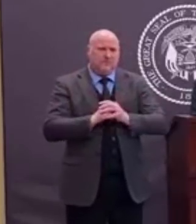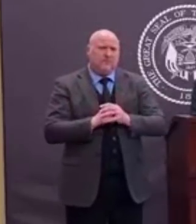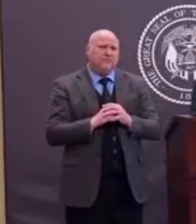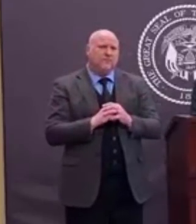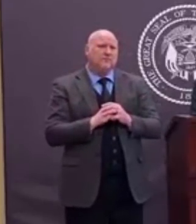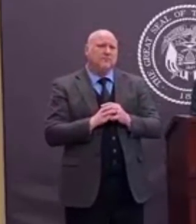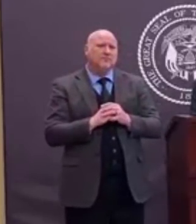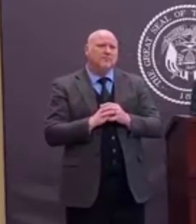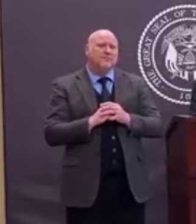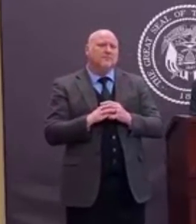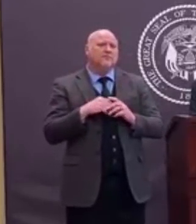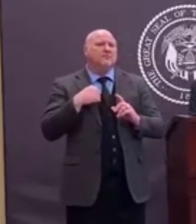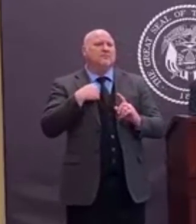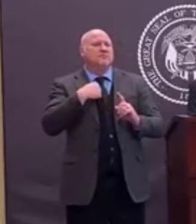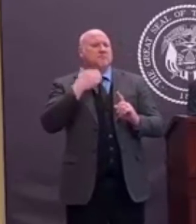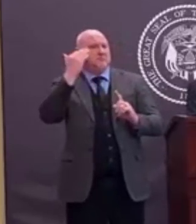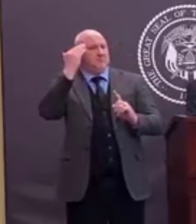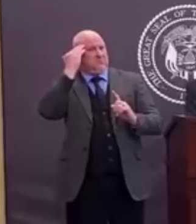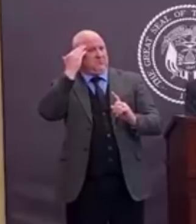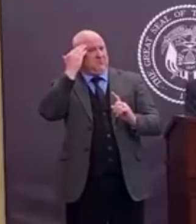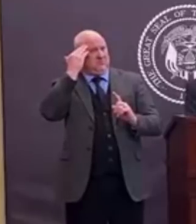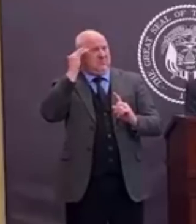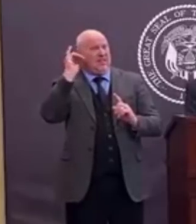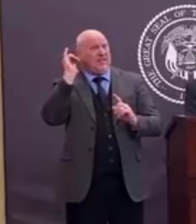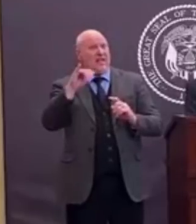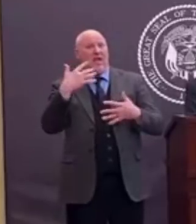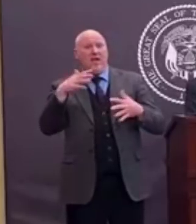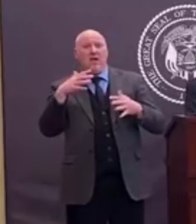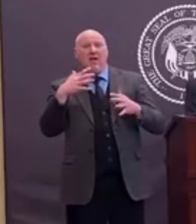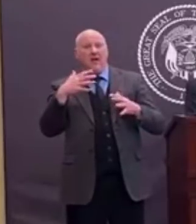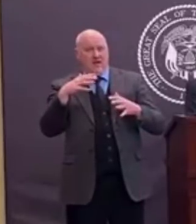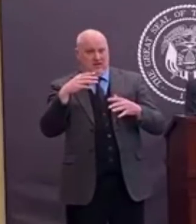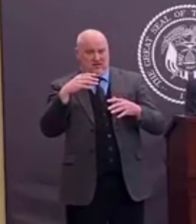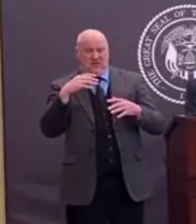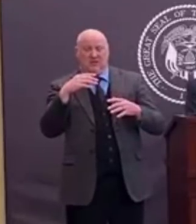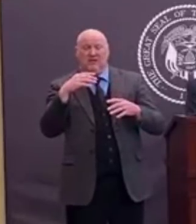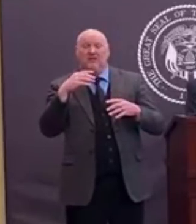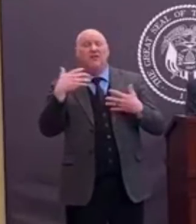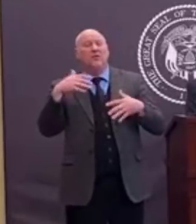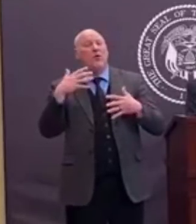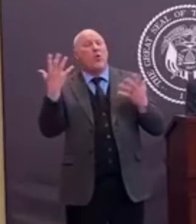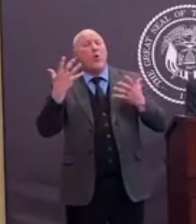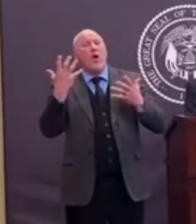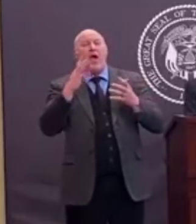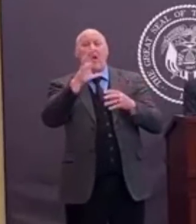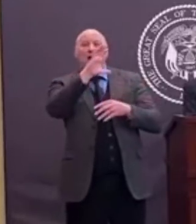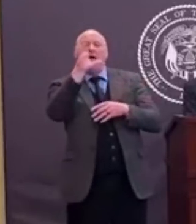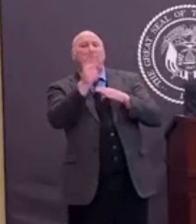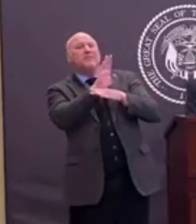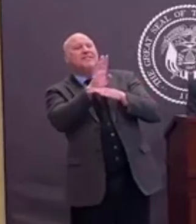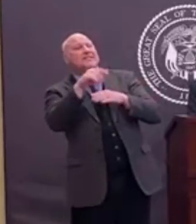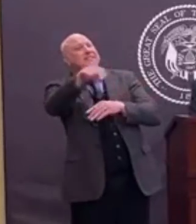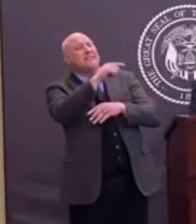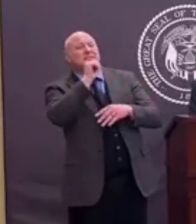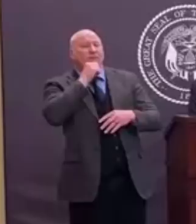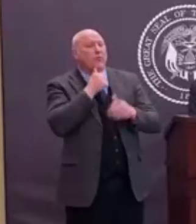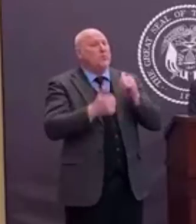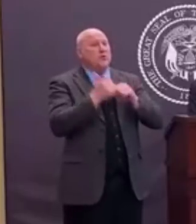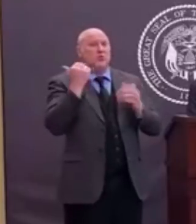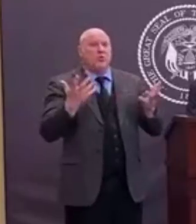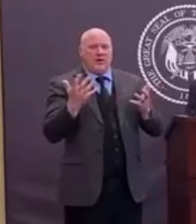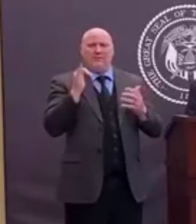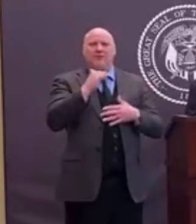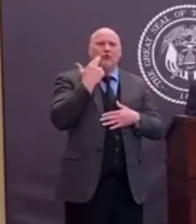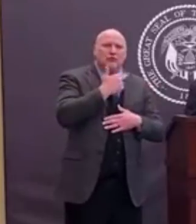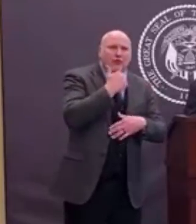of our sectors of our economy is the hospitality industry, particularly restaurants and food opportunities.